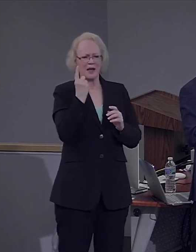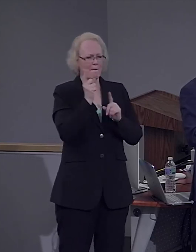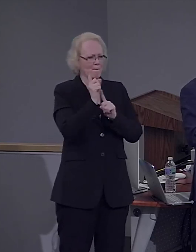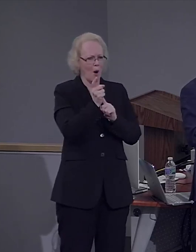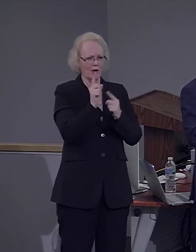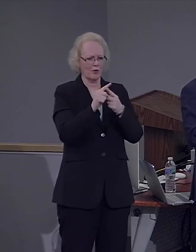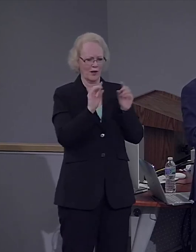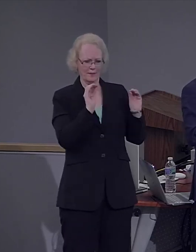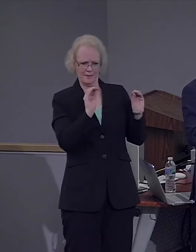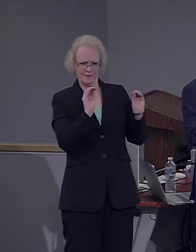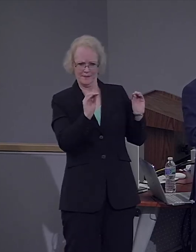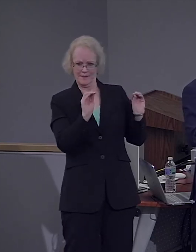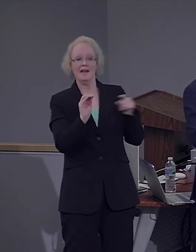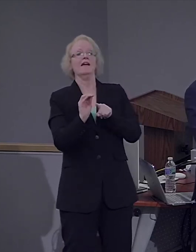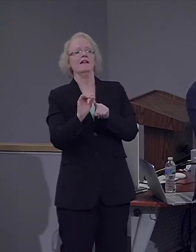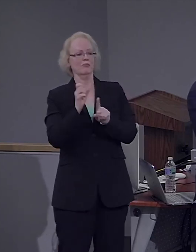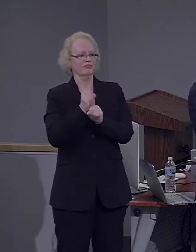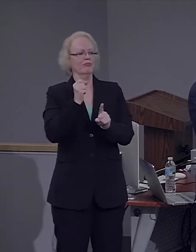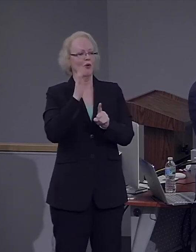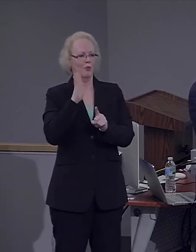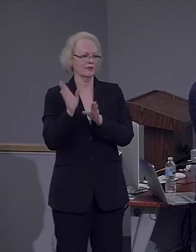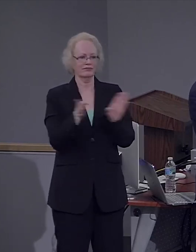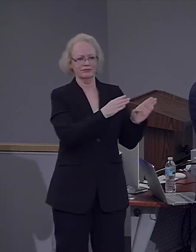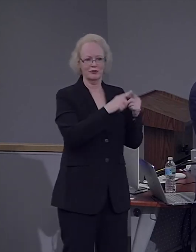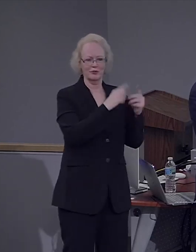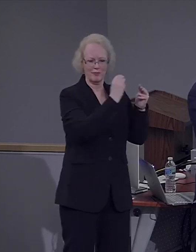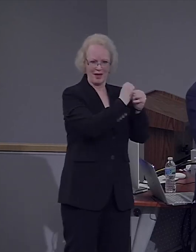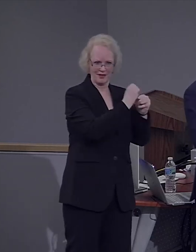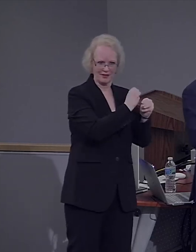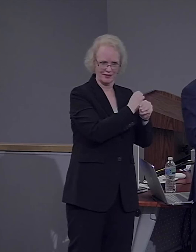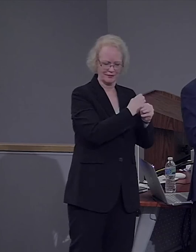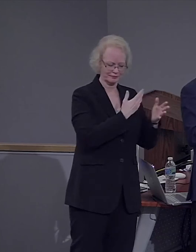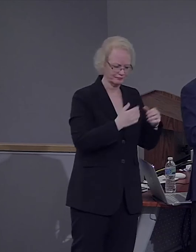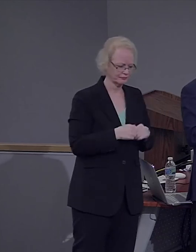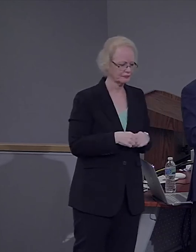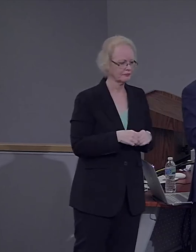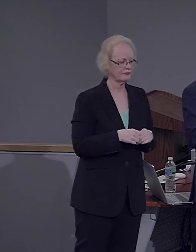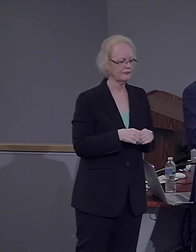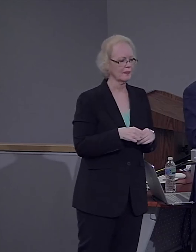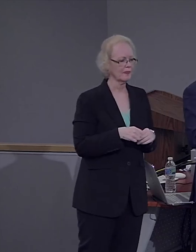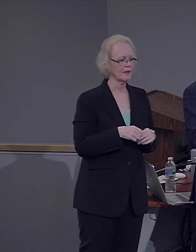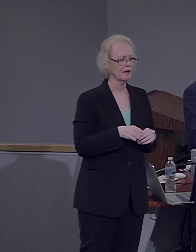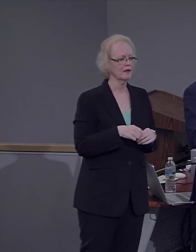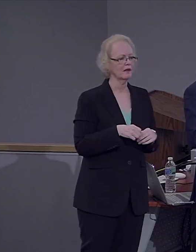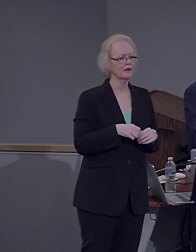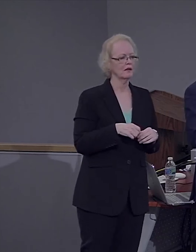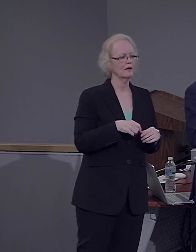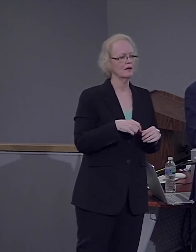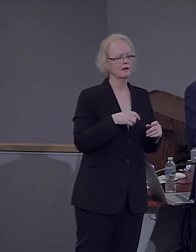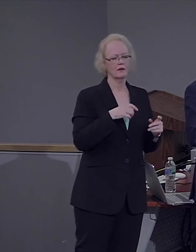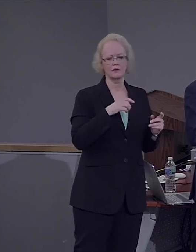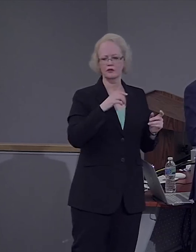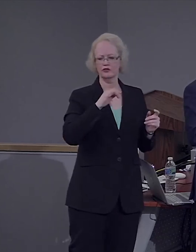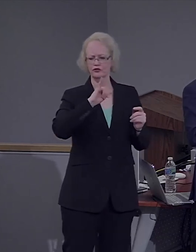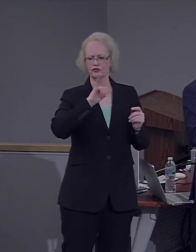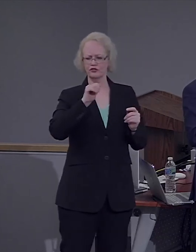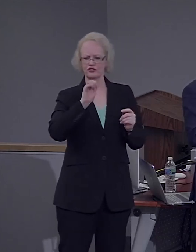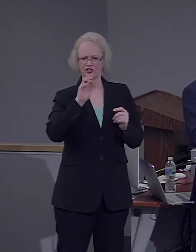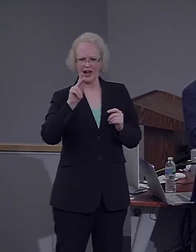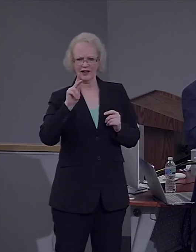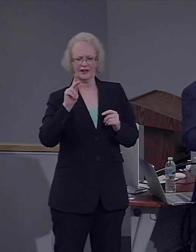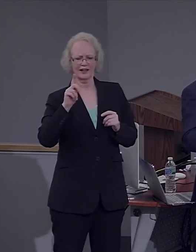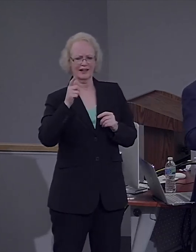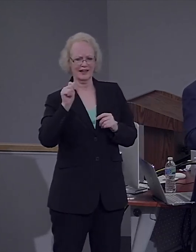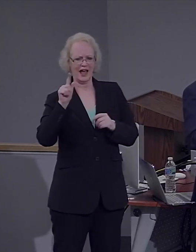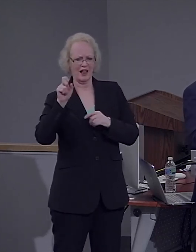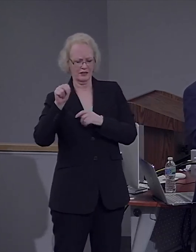these are very spontaneous networks. the same dissociation, by the way, is shown very nicely by Jack Gallant in a situation where